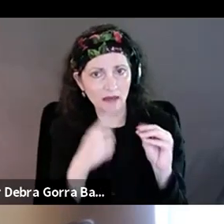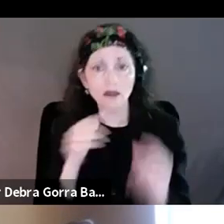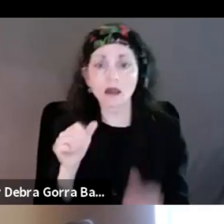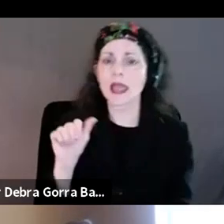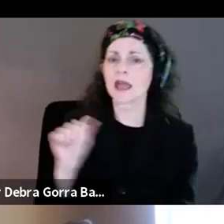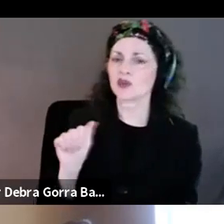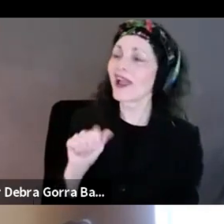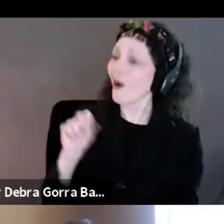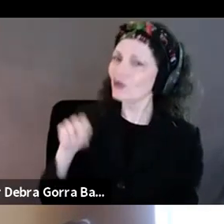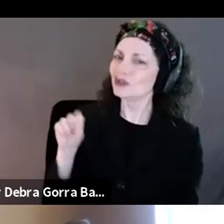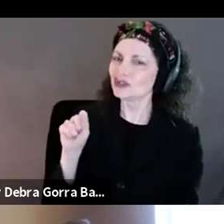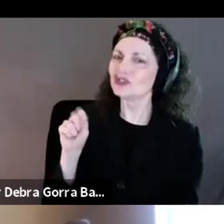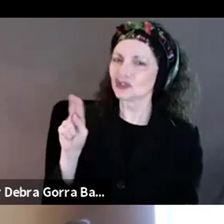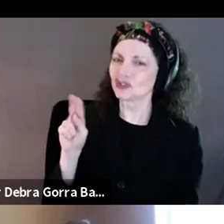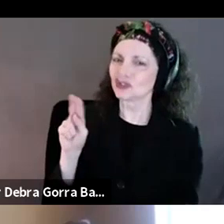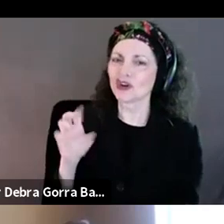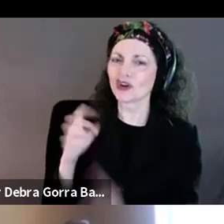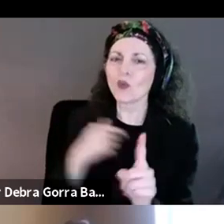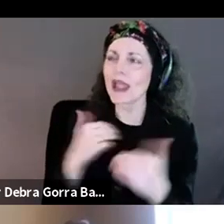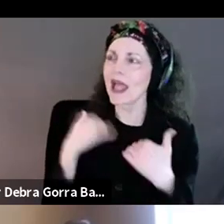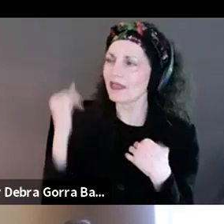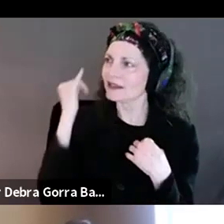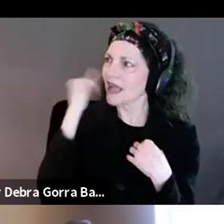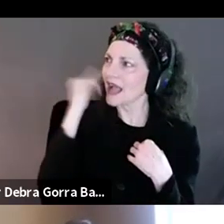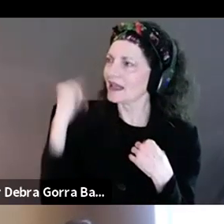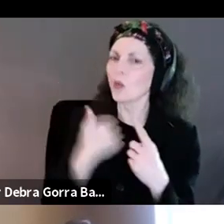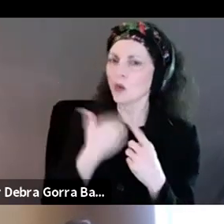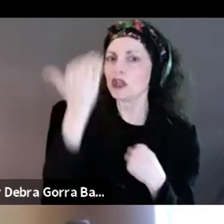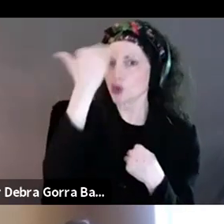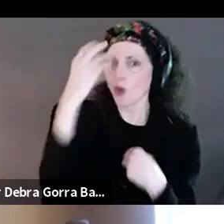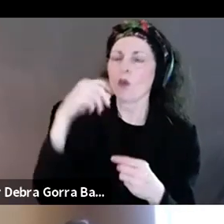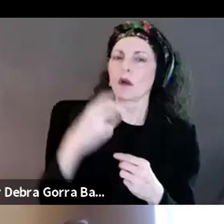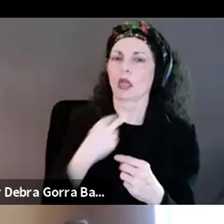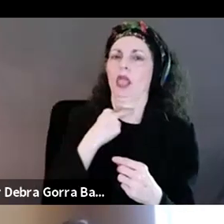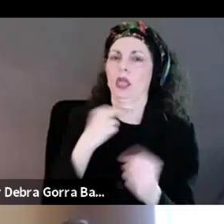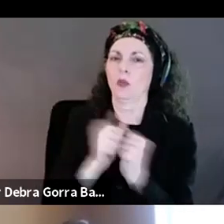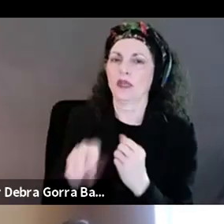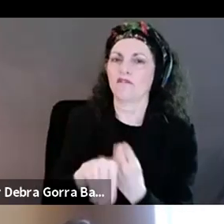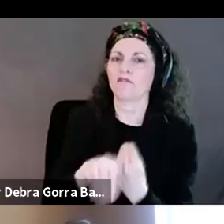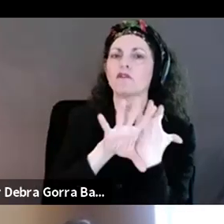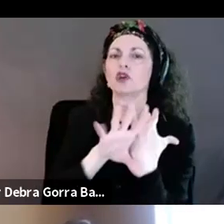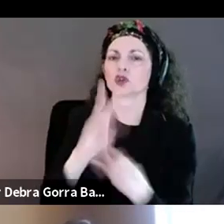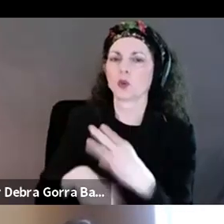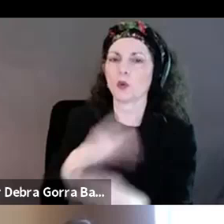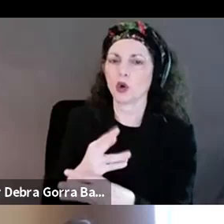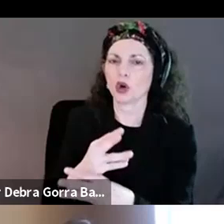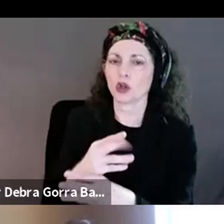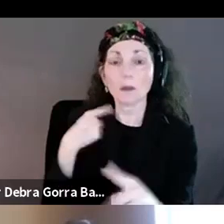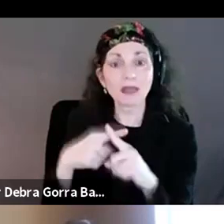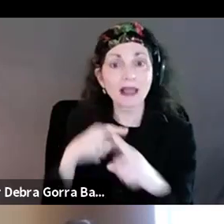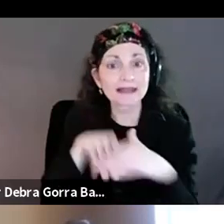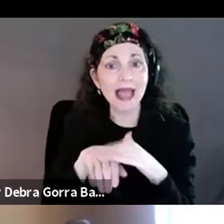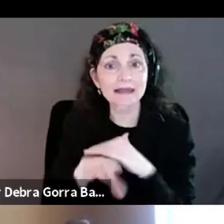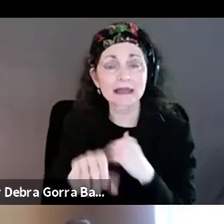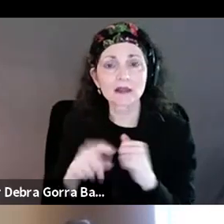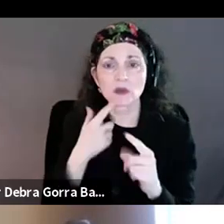that we were in a virtual world. And also, I think, from an access perspective to, you know, it was literally, what if